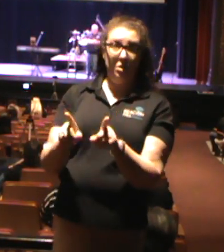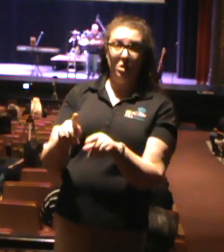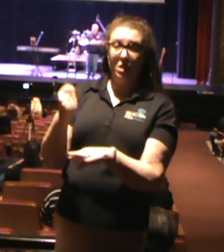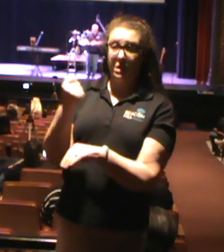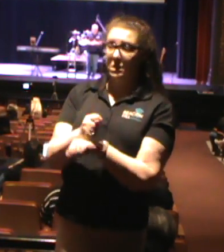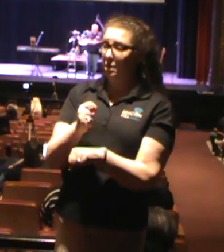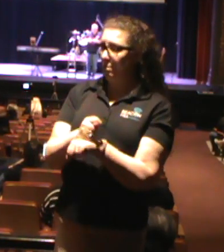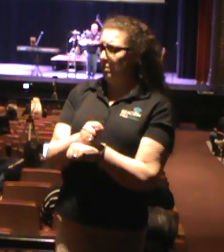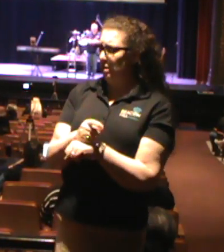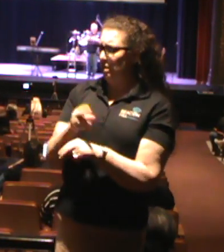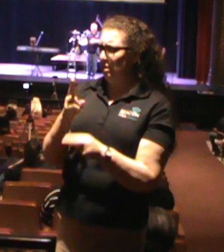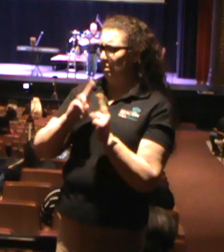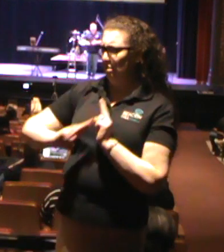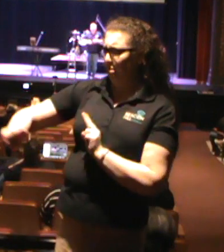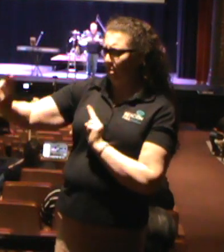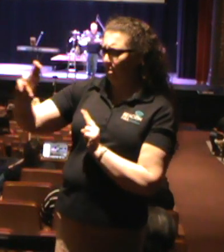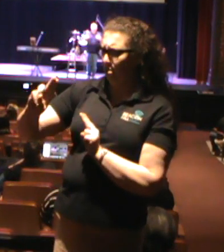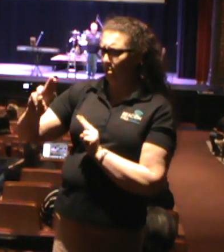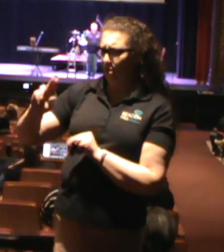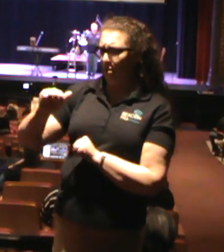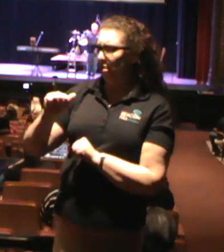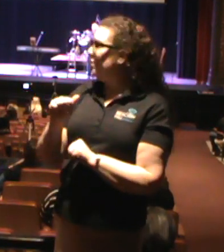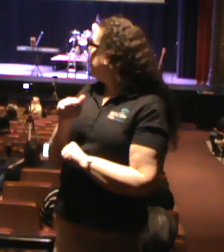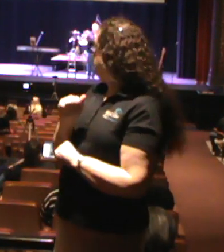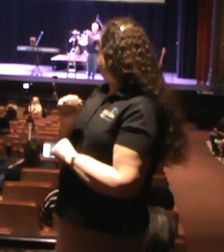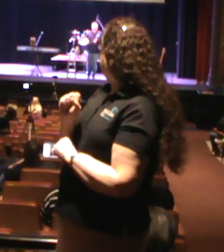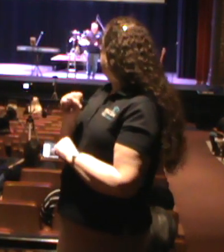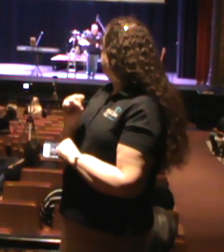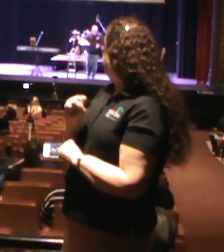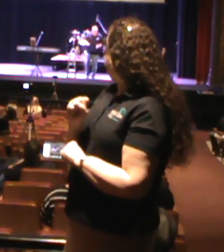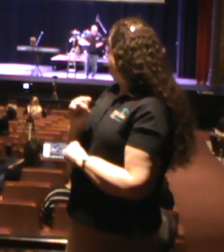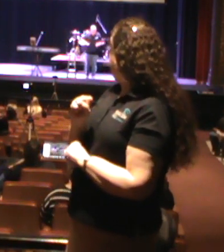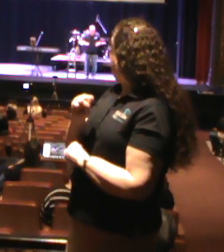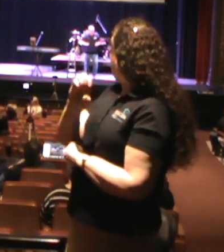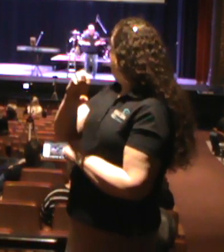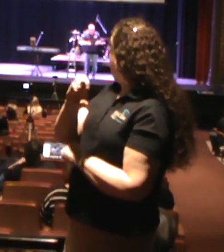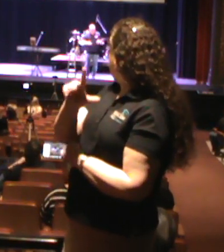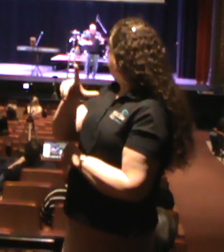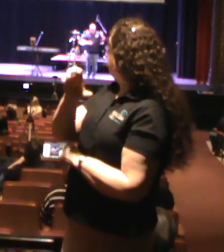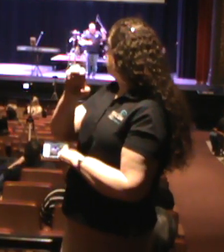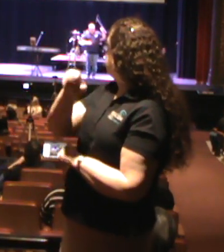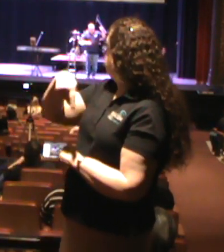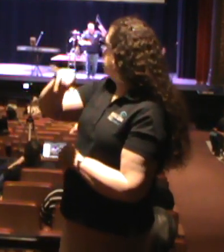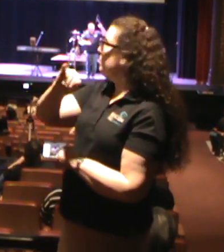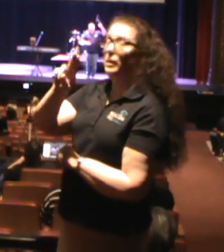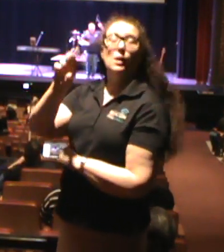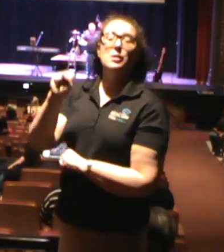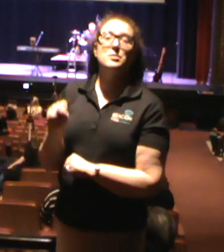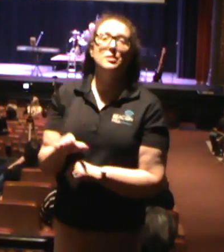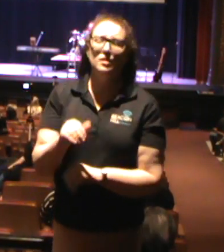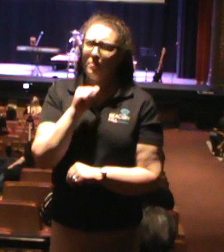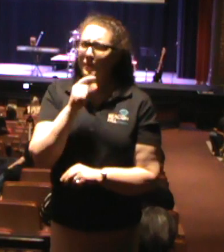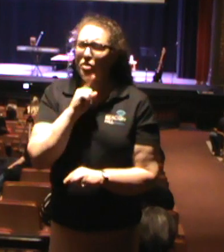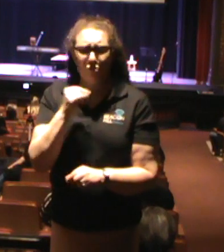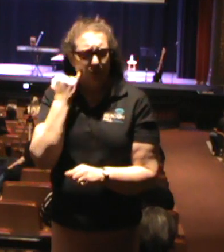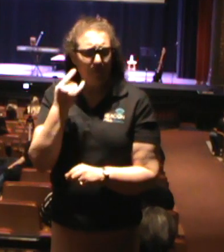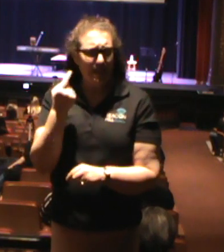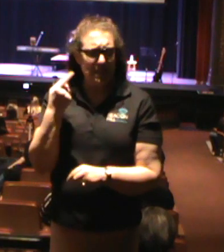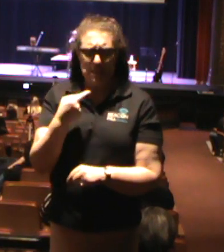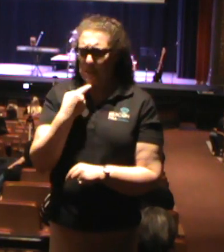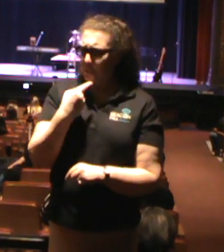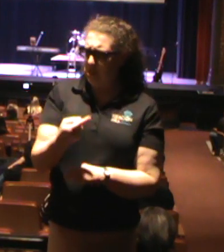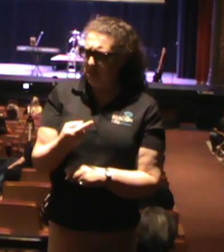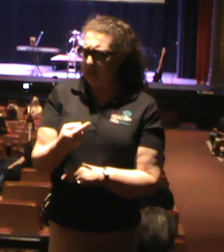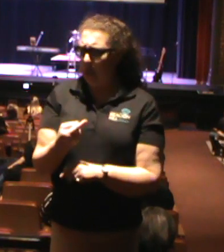if that sounds right or pronounced right, but you don't either, so that's what we're going with today. He was the pagan god